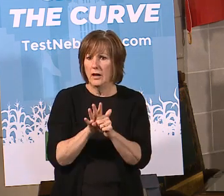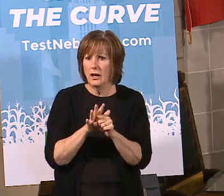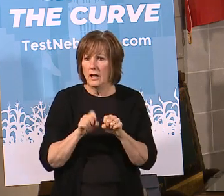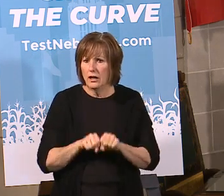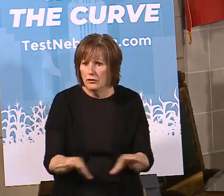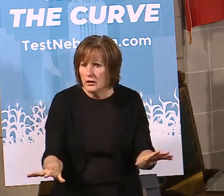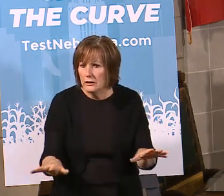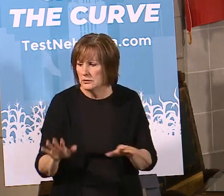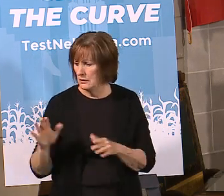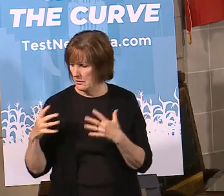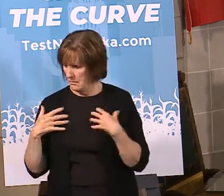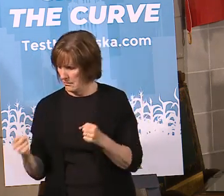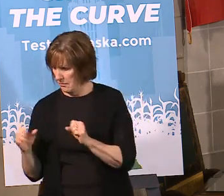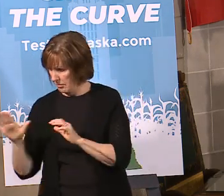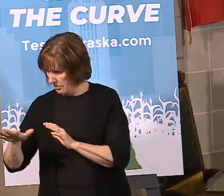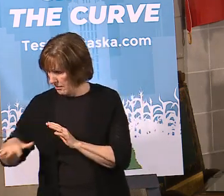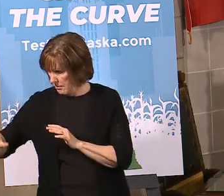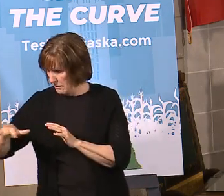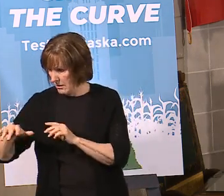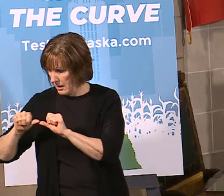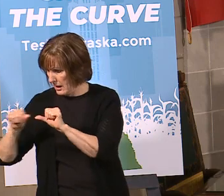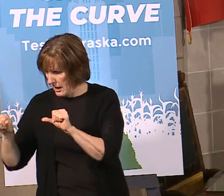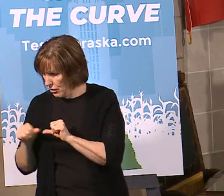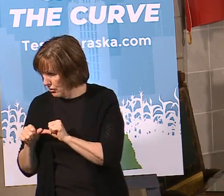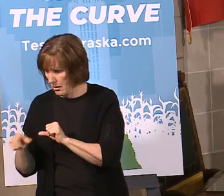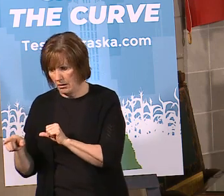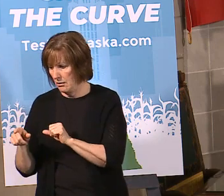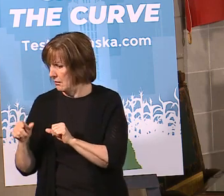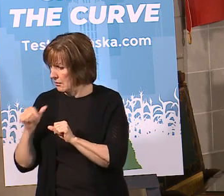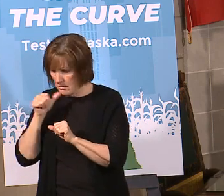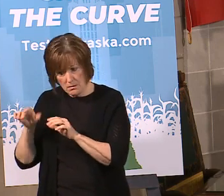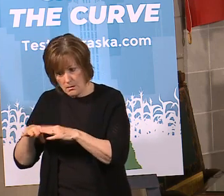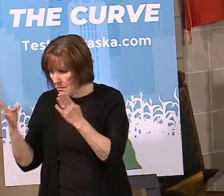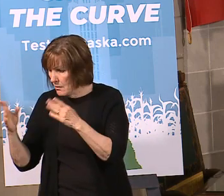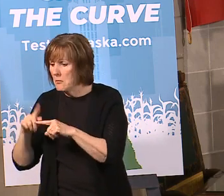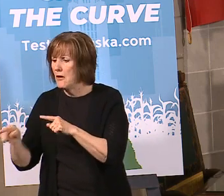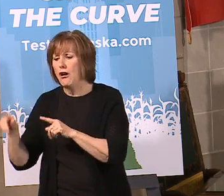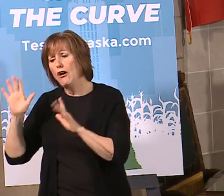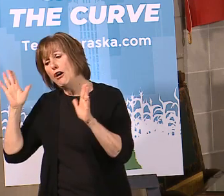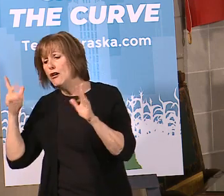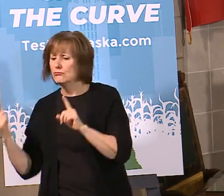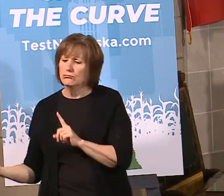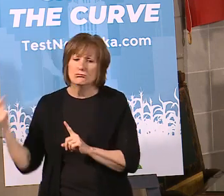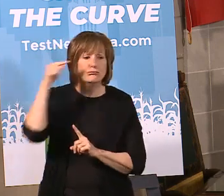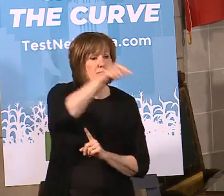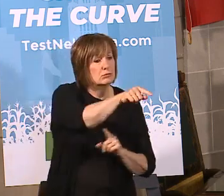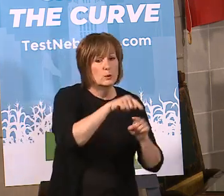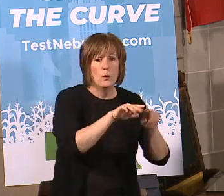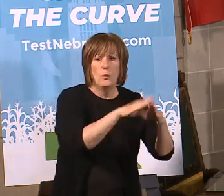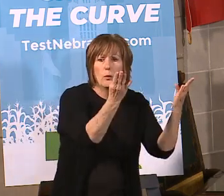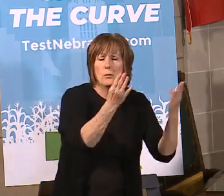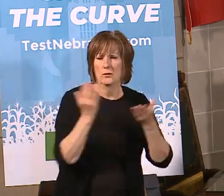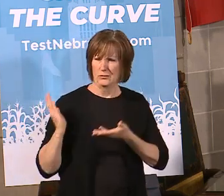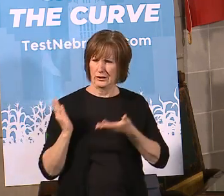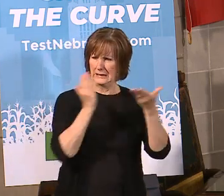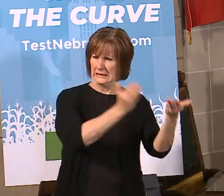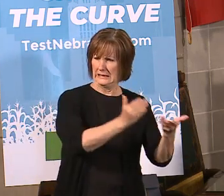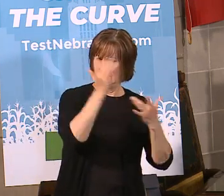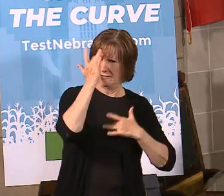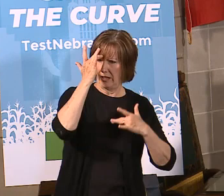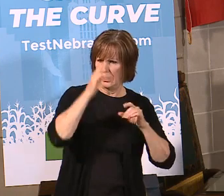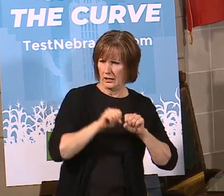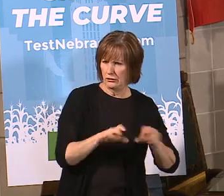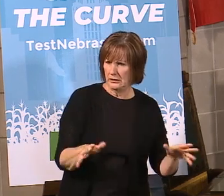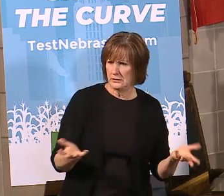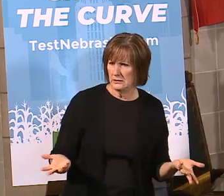their health districts and the health districts not having the restaurants and salons open go to one health districts where they are open? And again, folks, this is